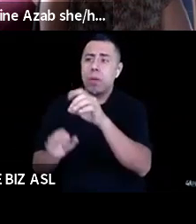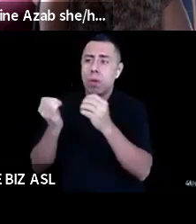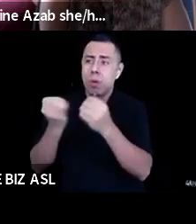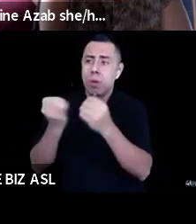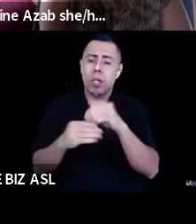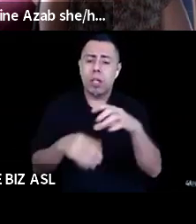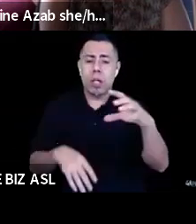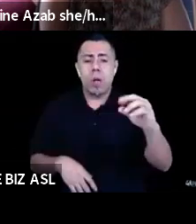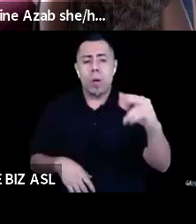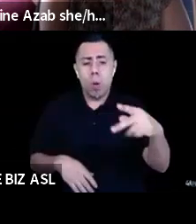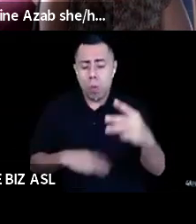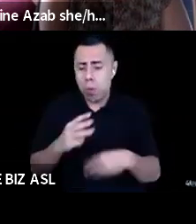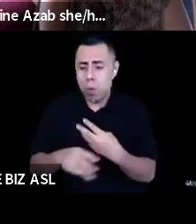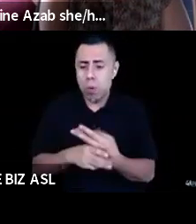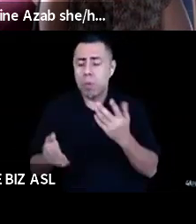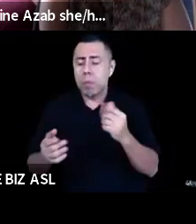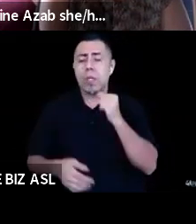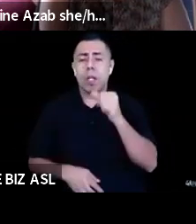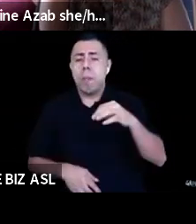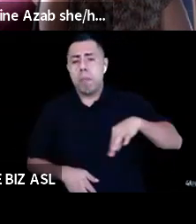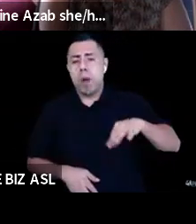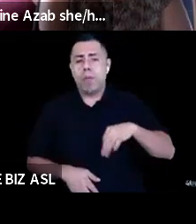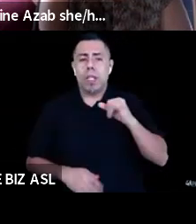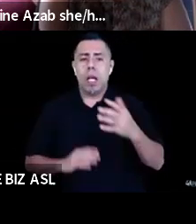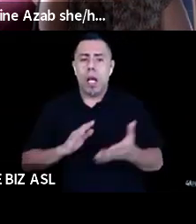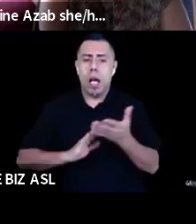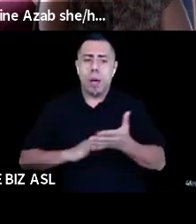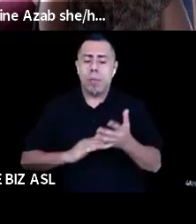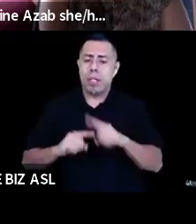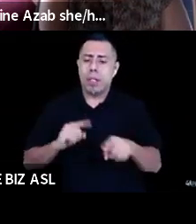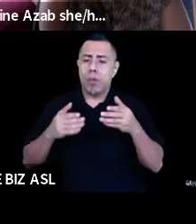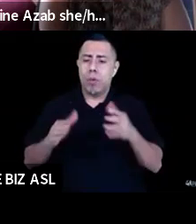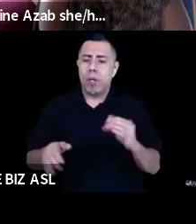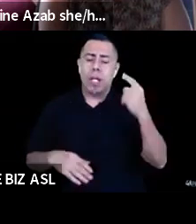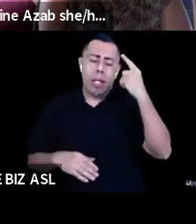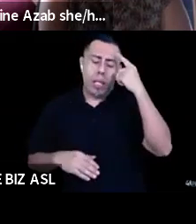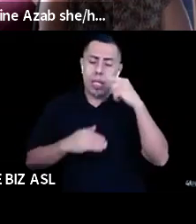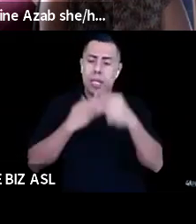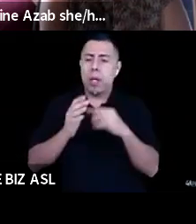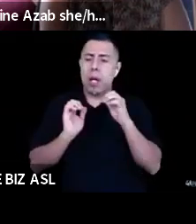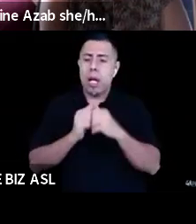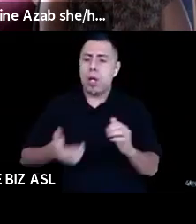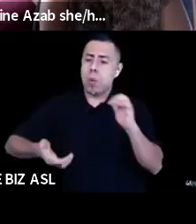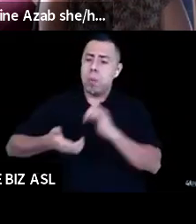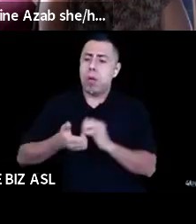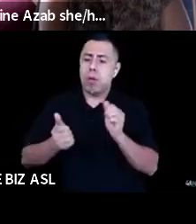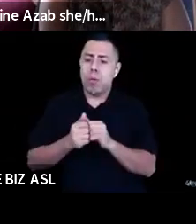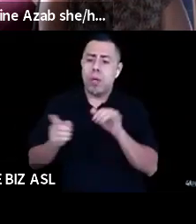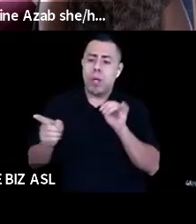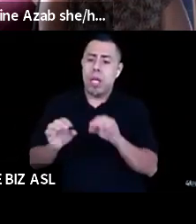and thinking about, okay, how can my, how can partnering with this organization for like advance both of us? I